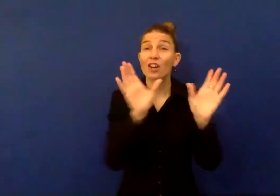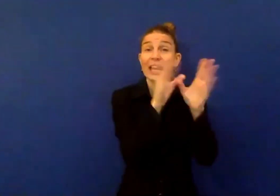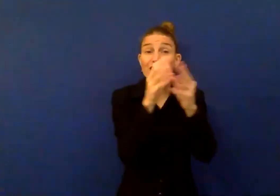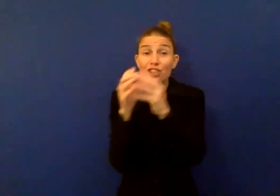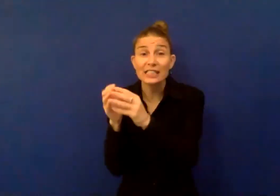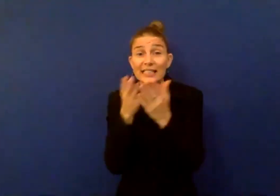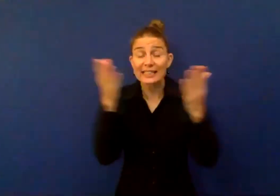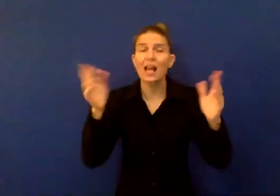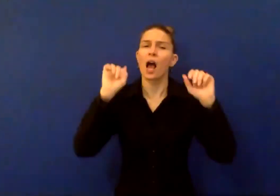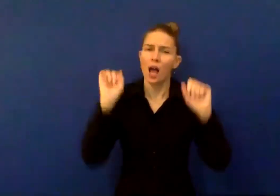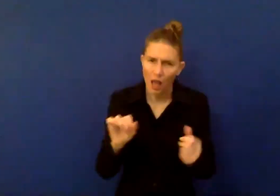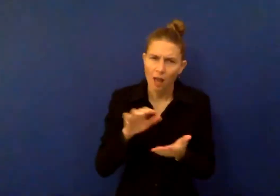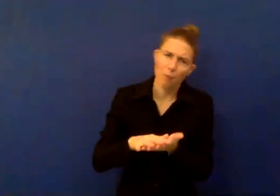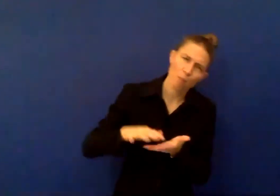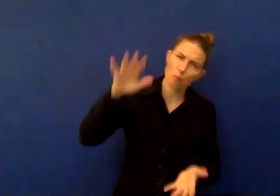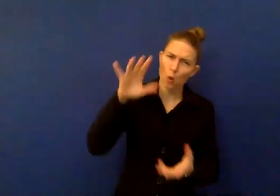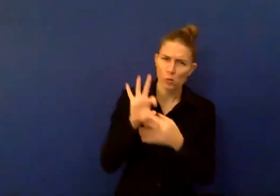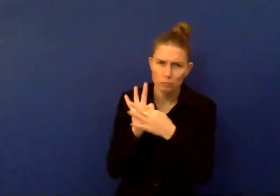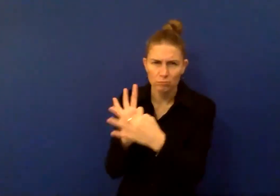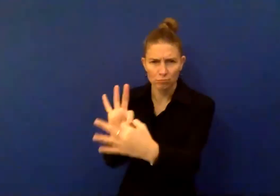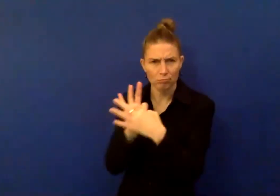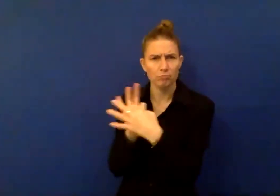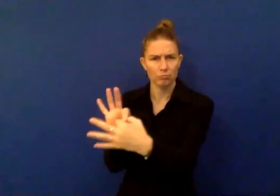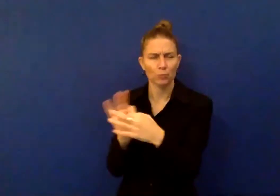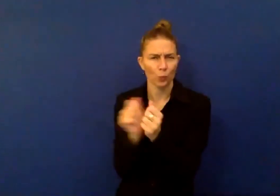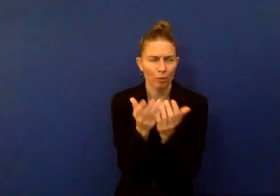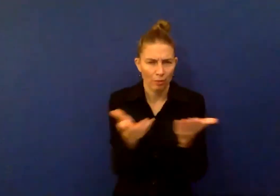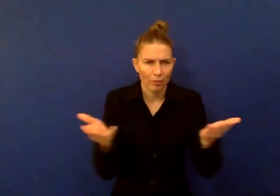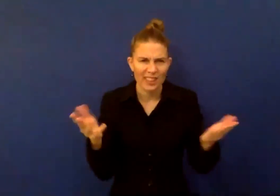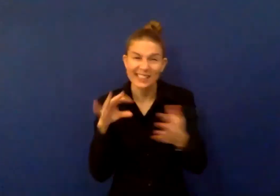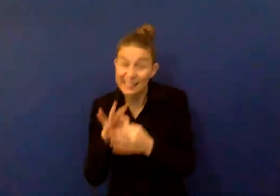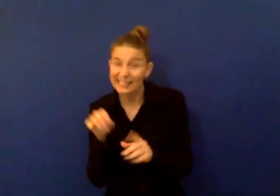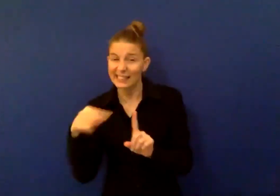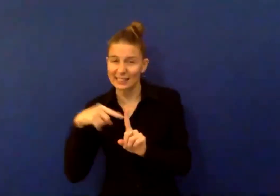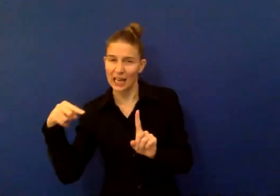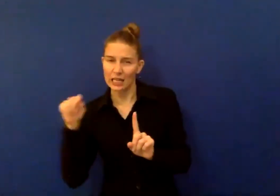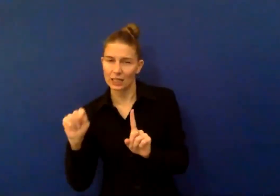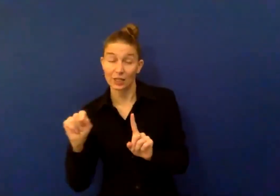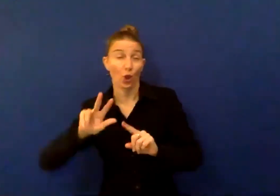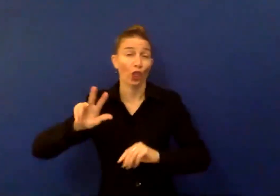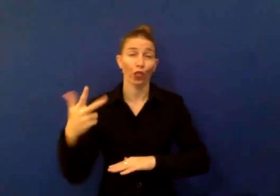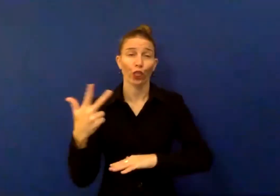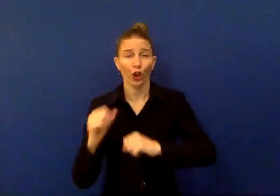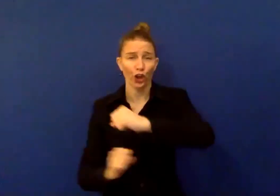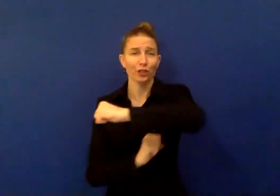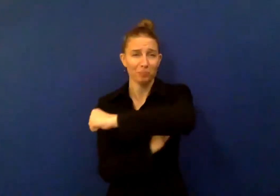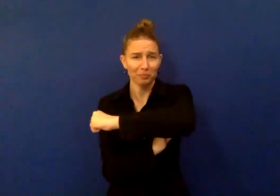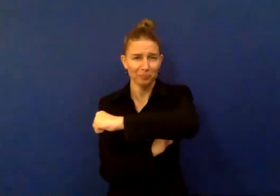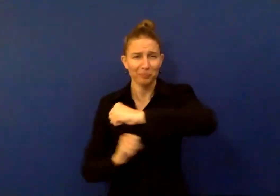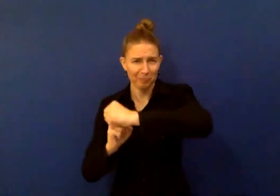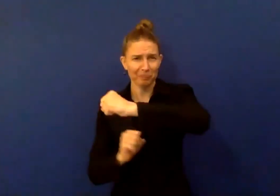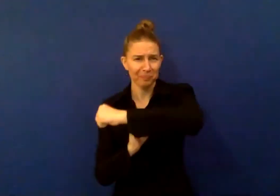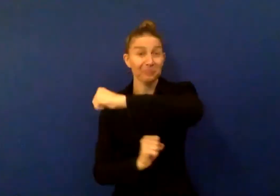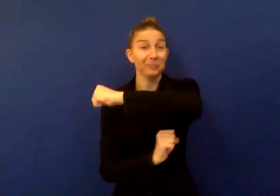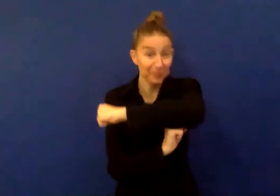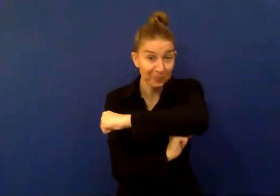engaged and in a meaningful way, of course, the discussion around data. And the third and last but not least pillar that I would